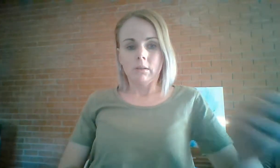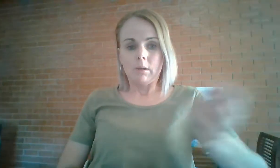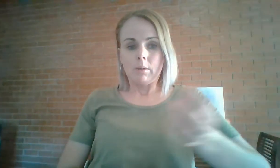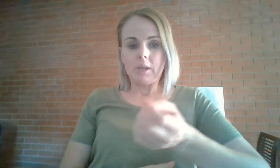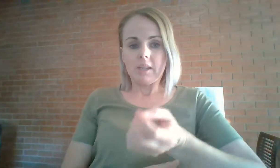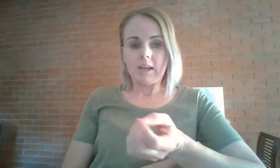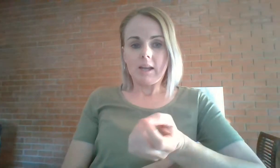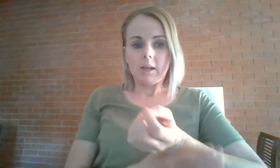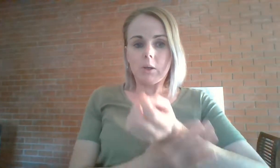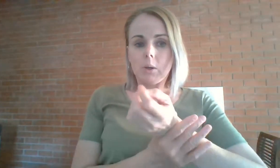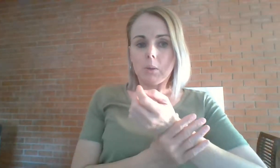Breathe it out, let it go.